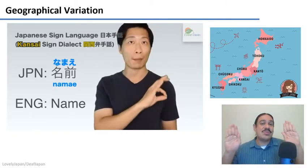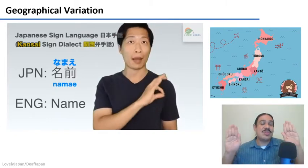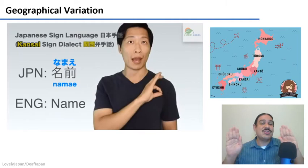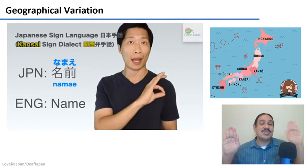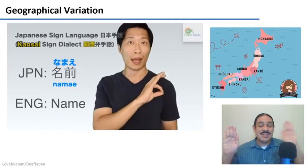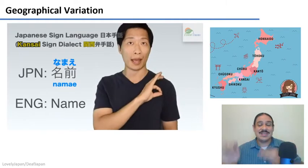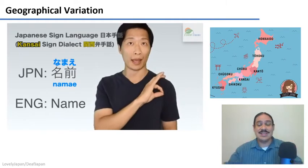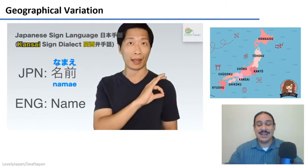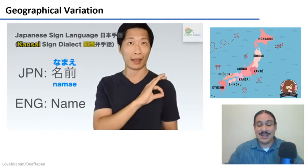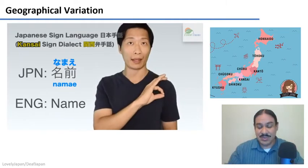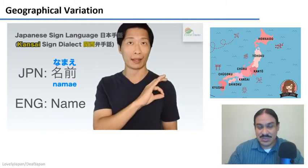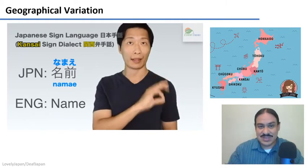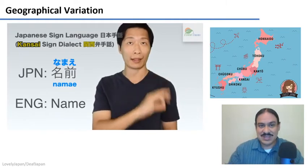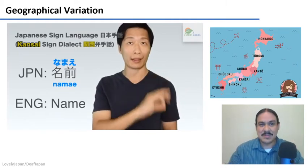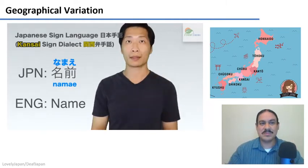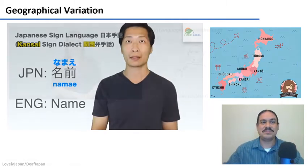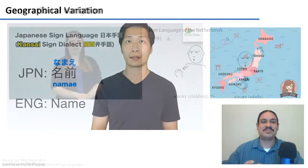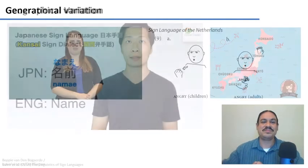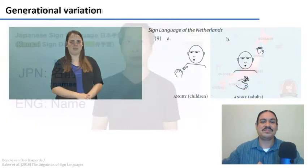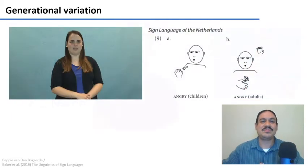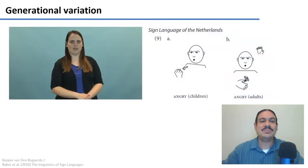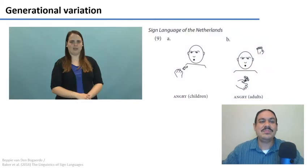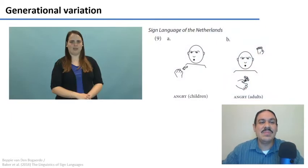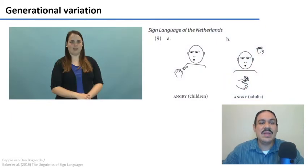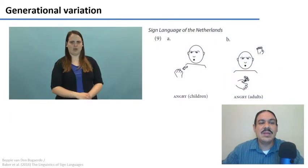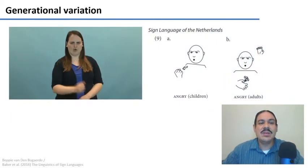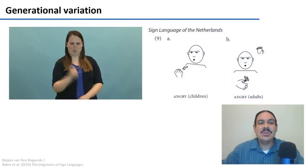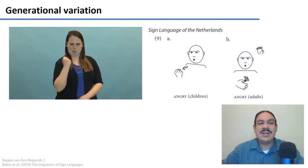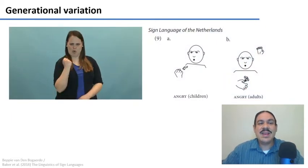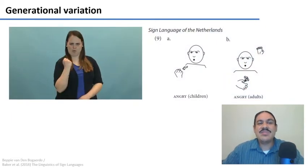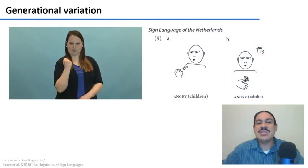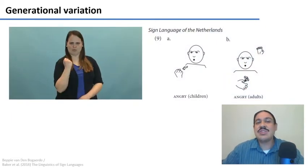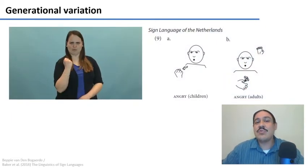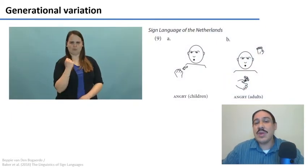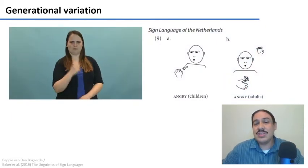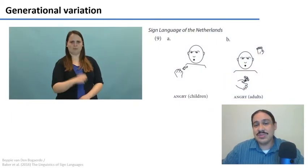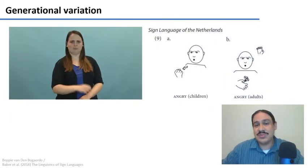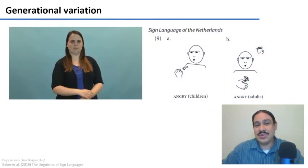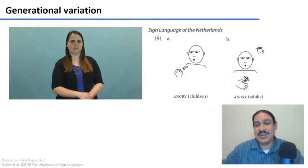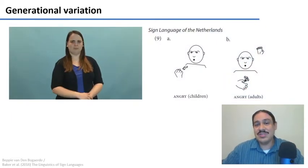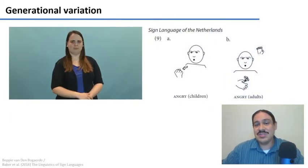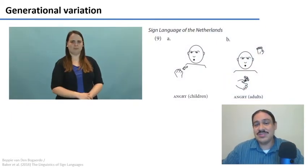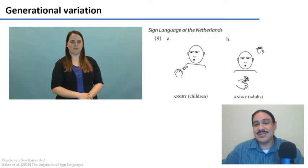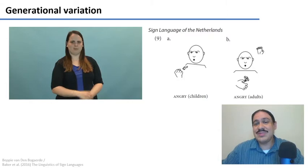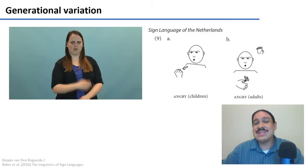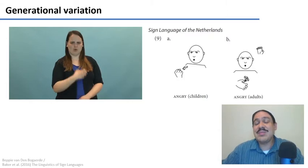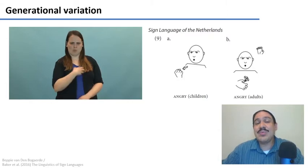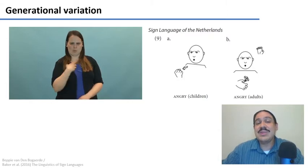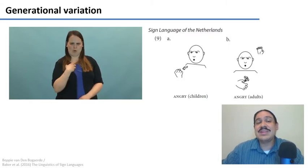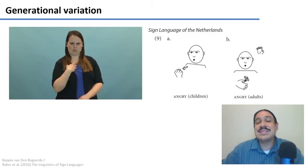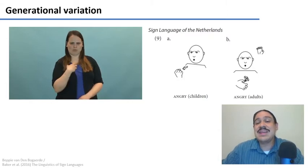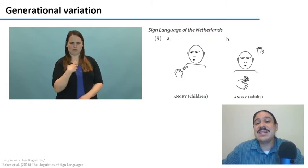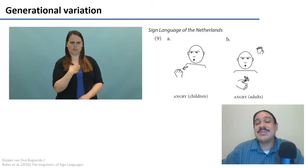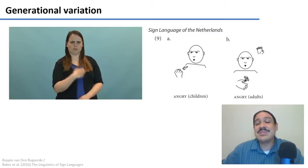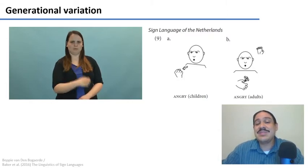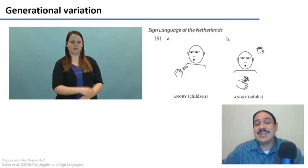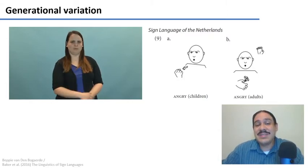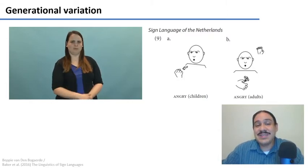variation in sign languages you can have generational variation for example in the sign language of the netherlands